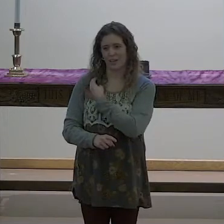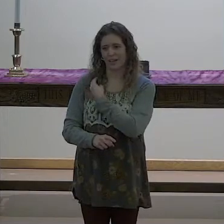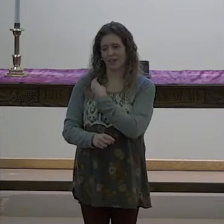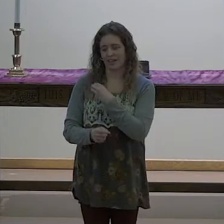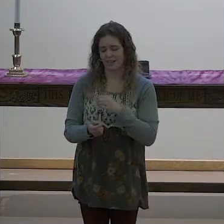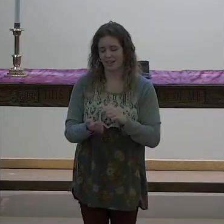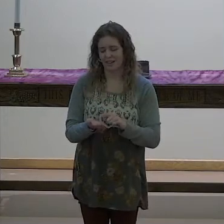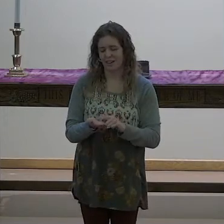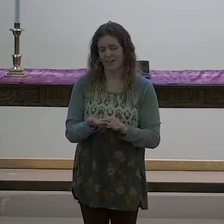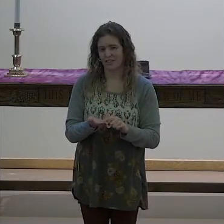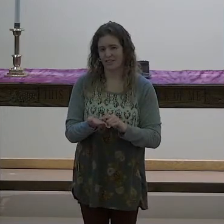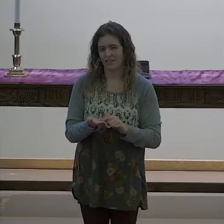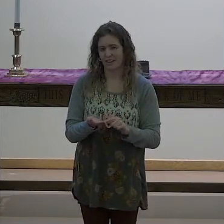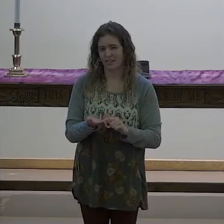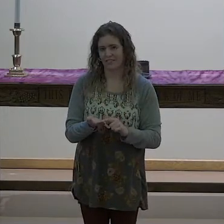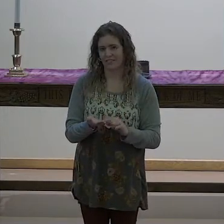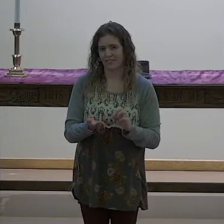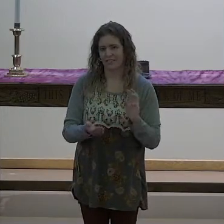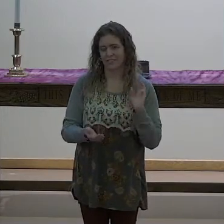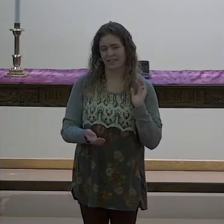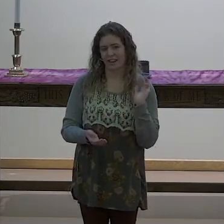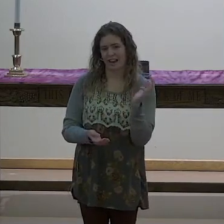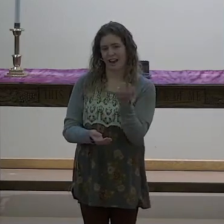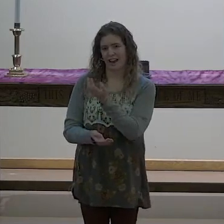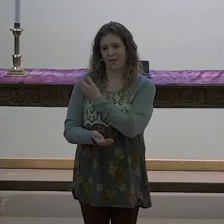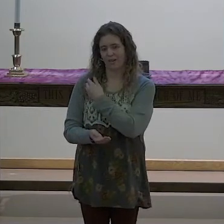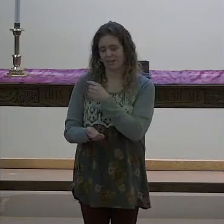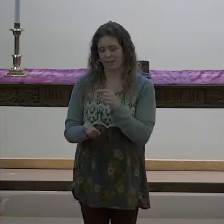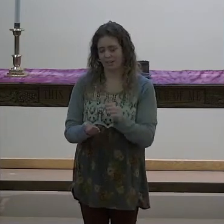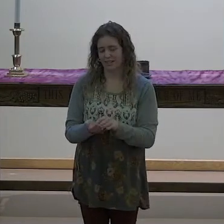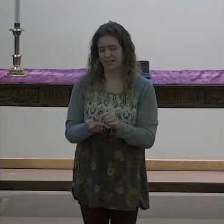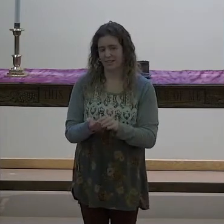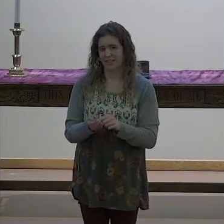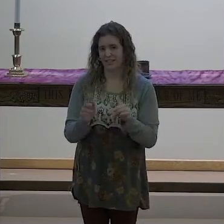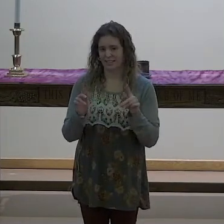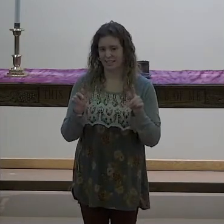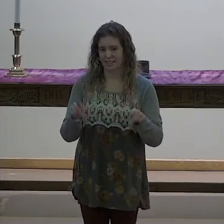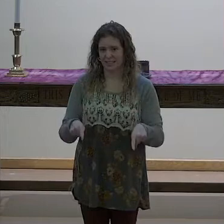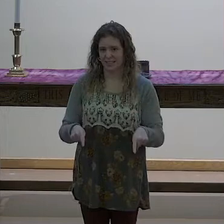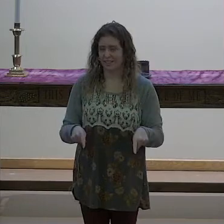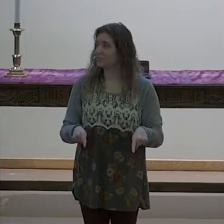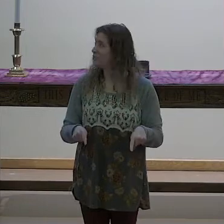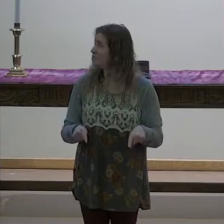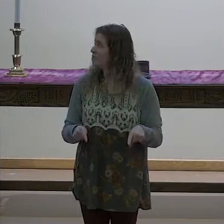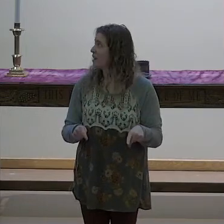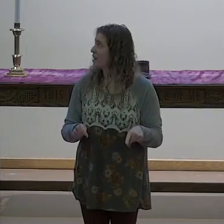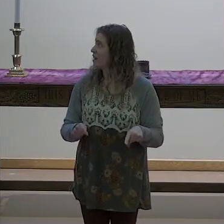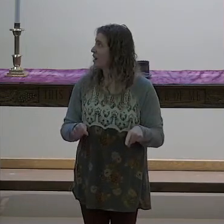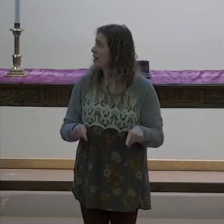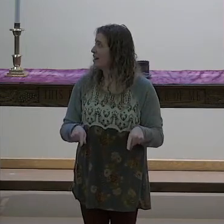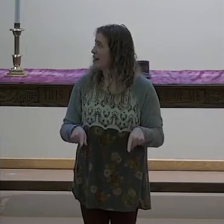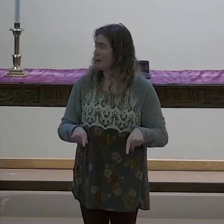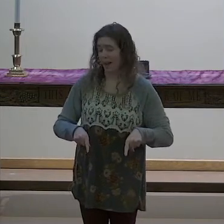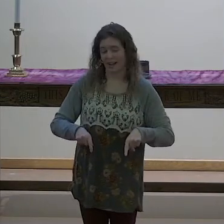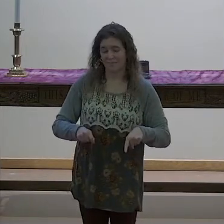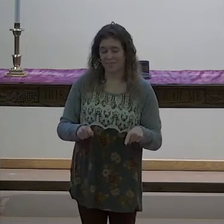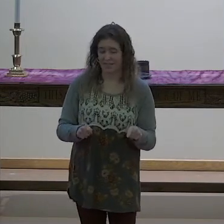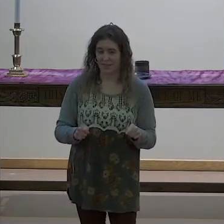forgive our debtors. Okay, so